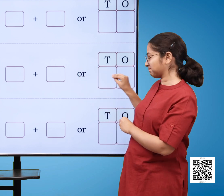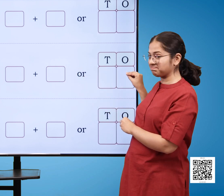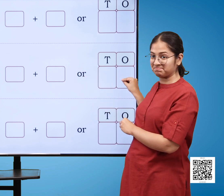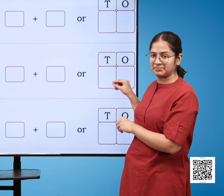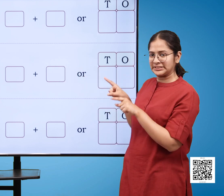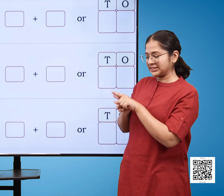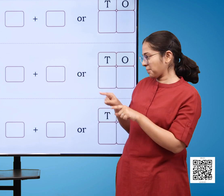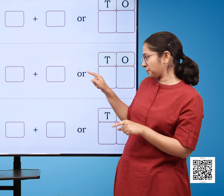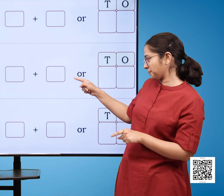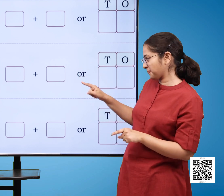blank